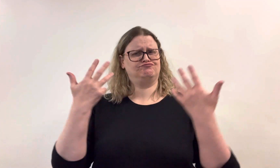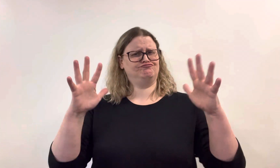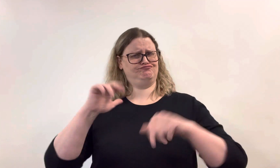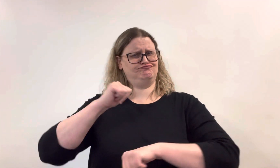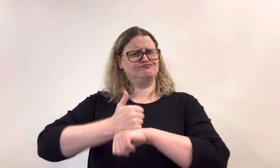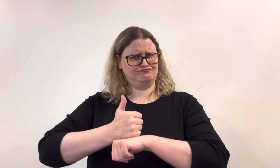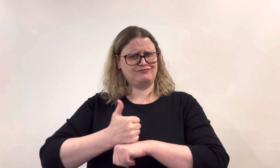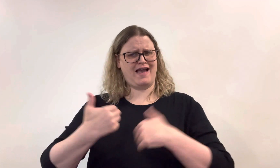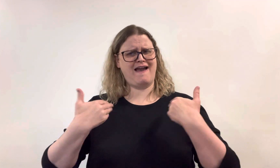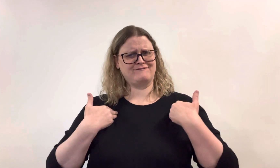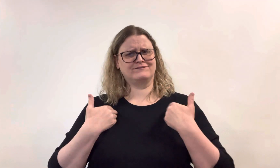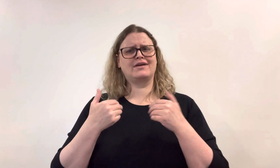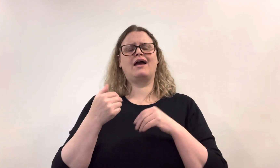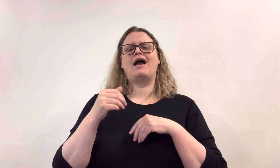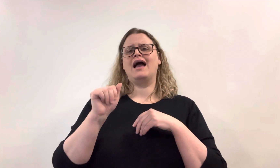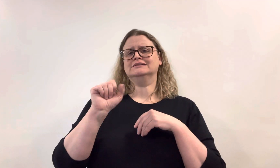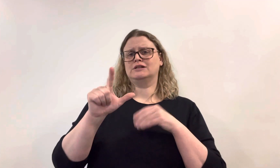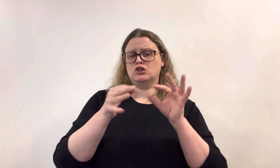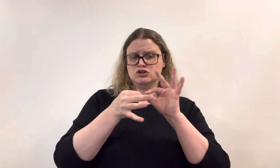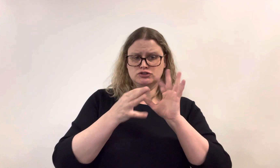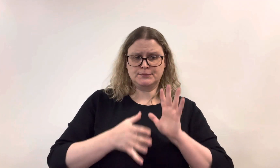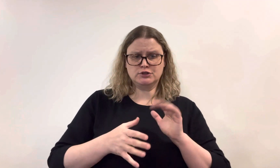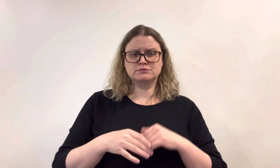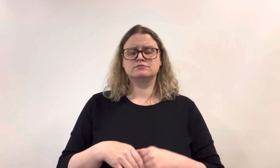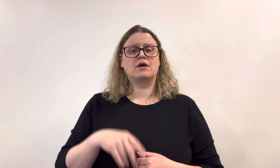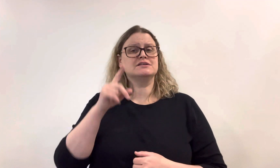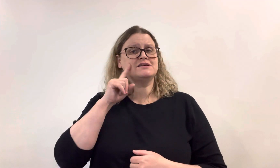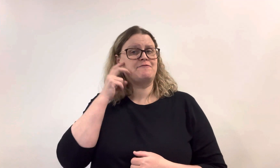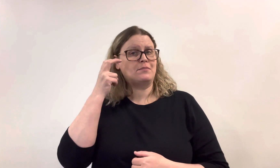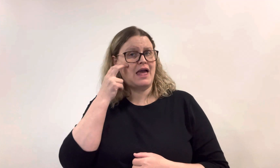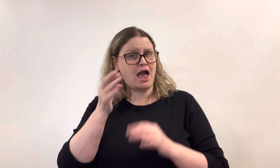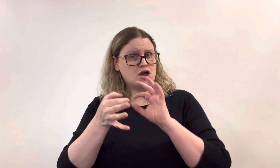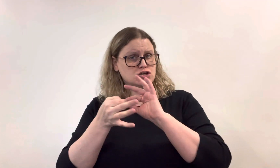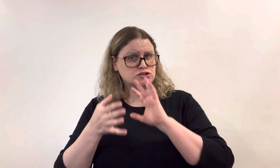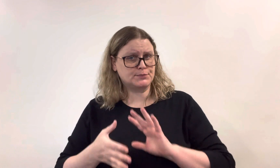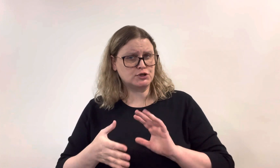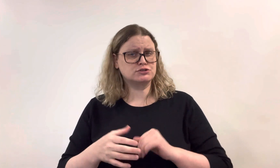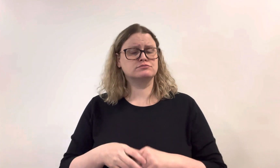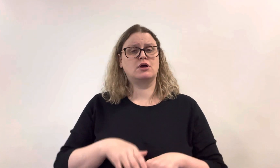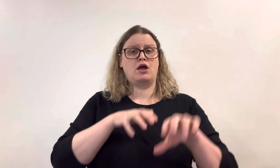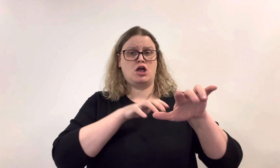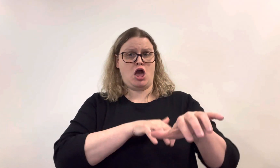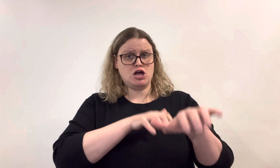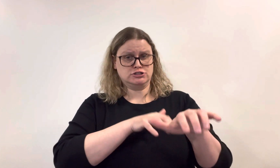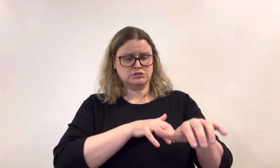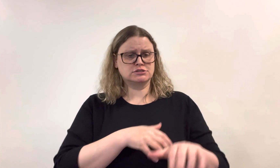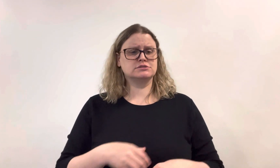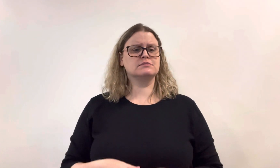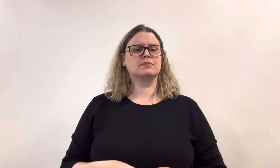We have already set up ASL interpreters, DeafBlind interpreters,